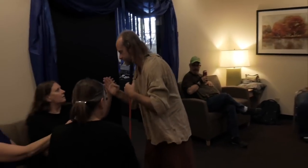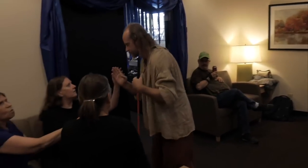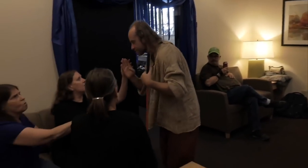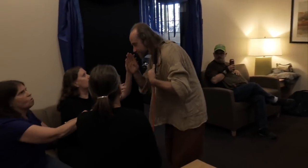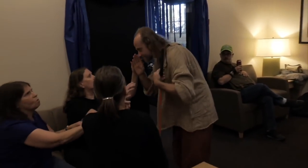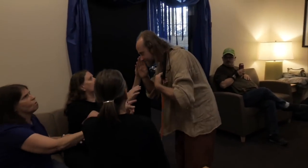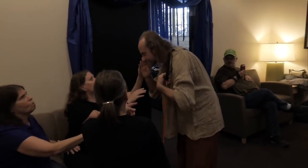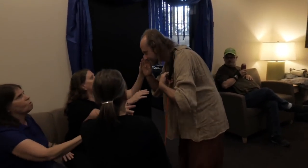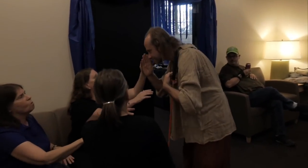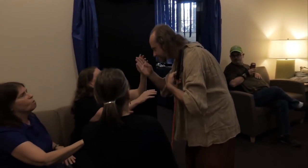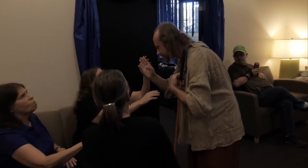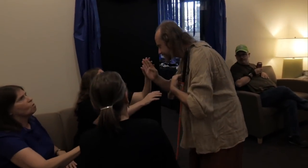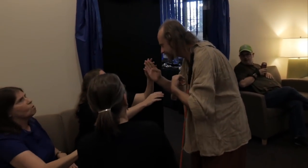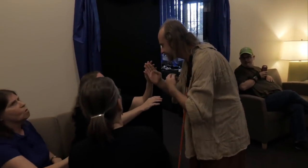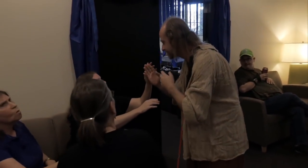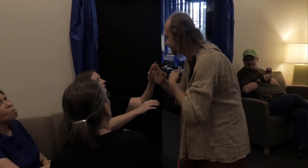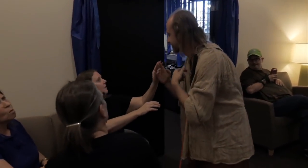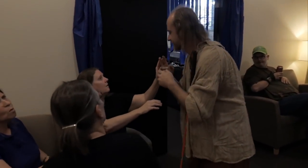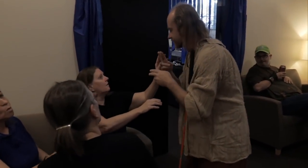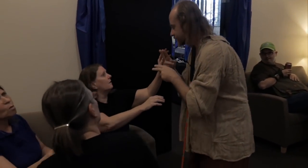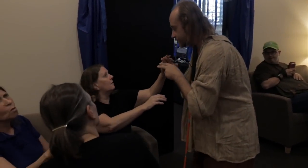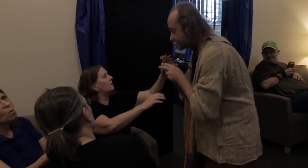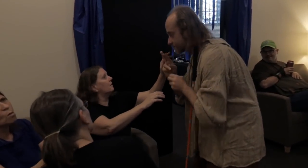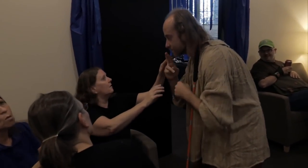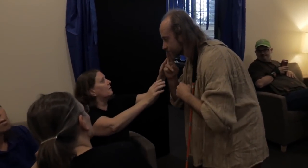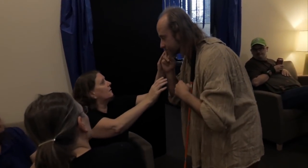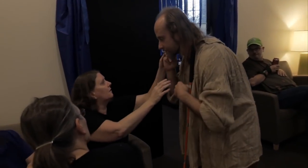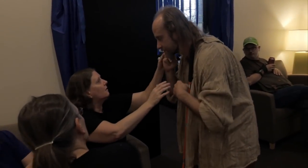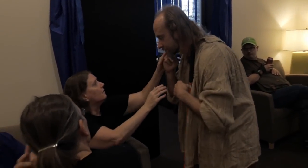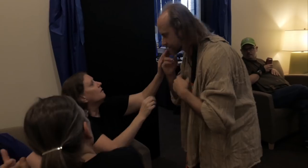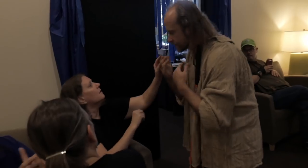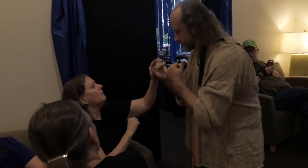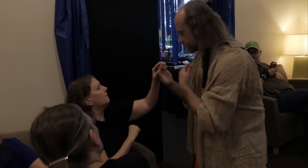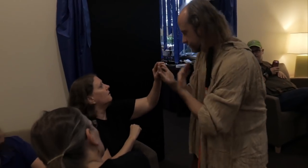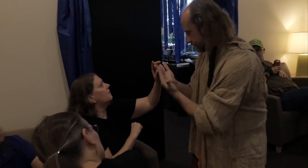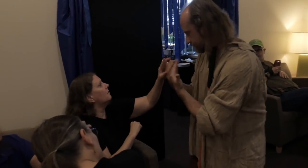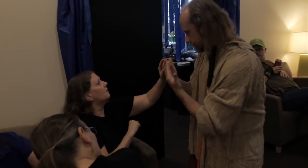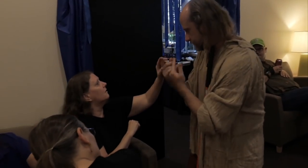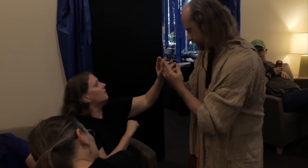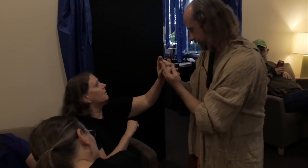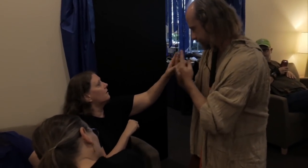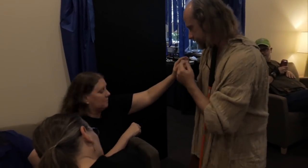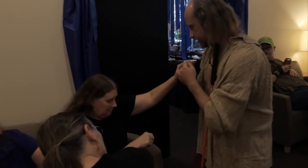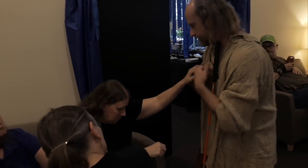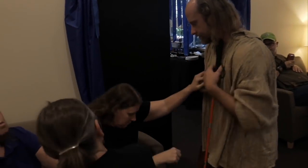Hello. My name is Robert. Come with me.